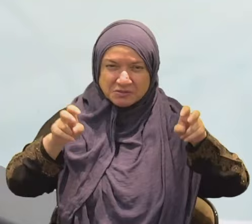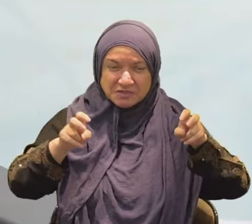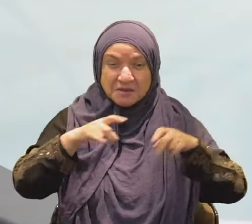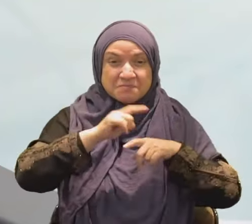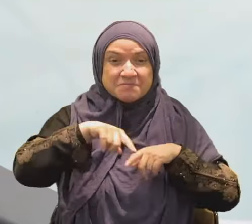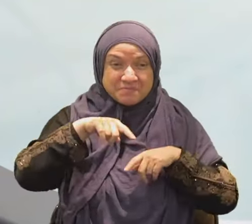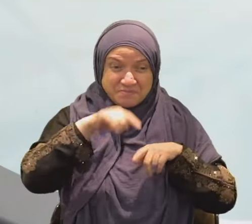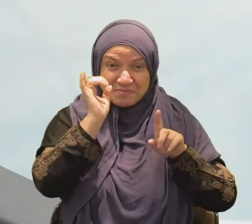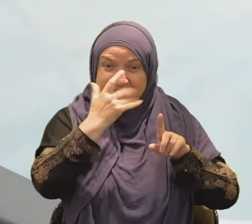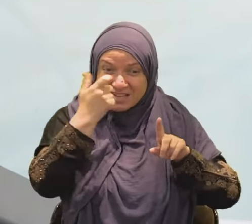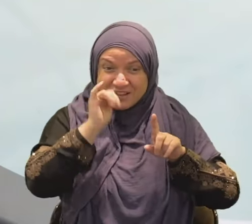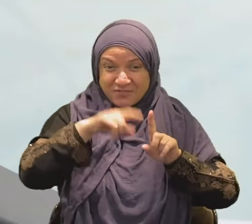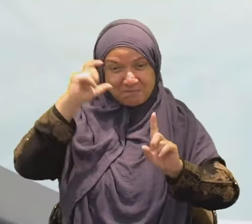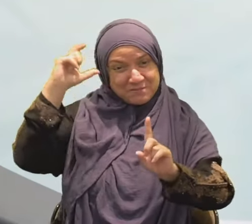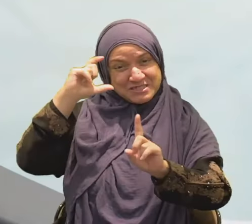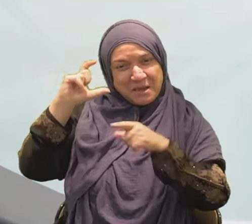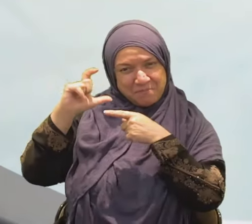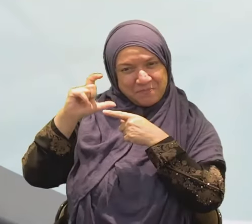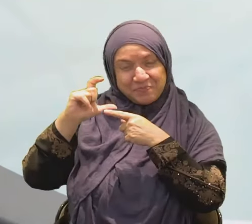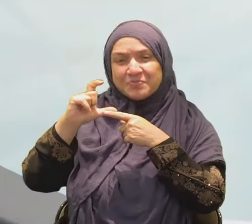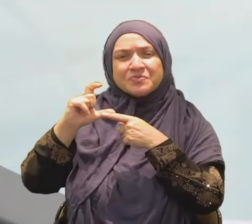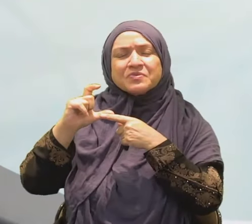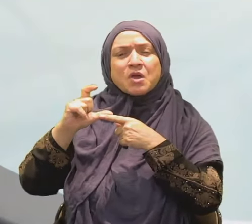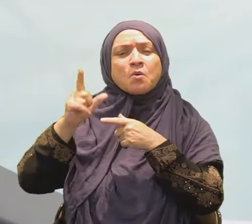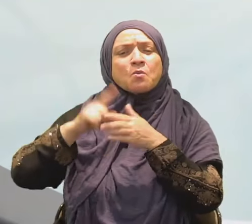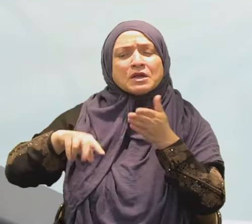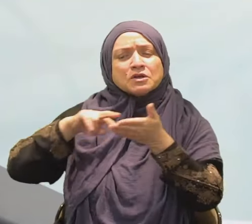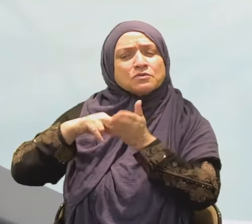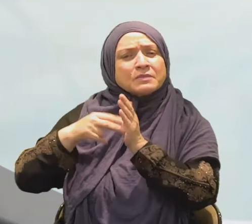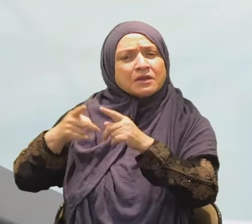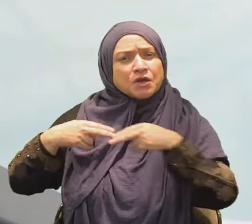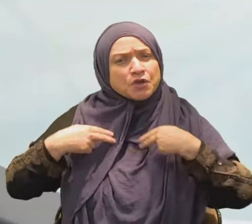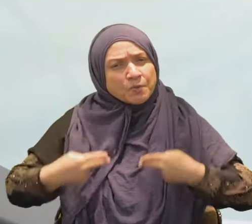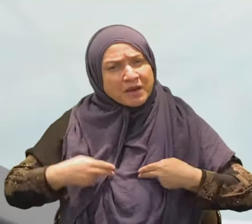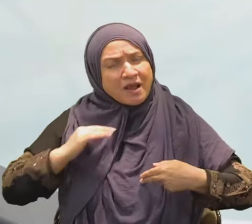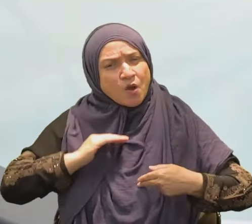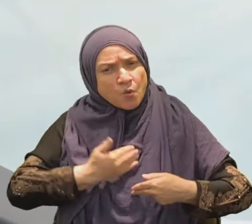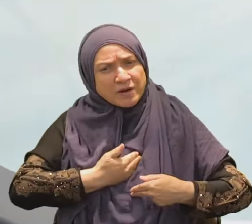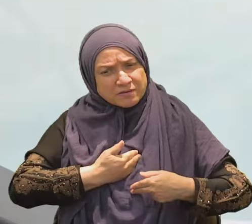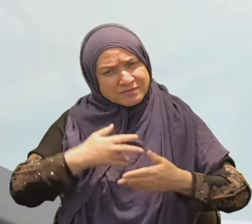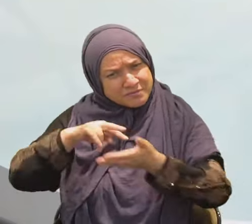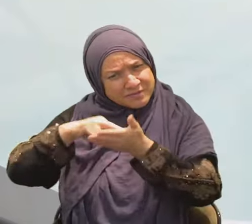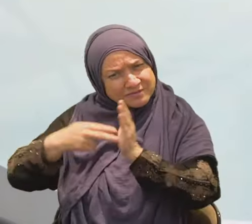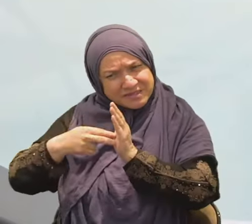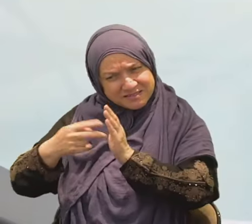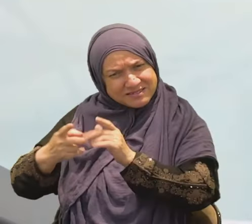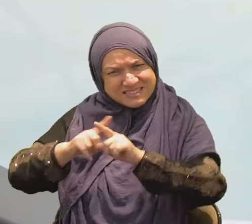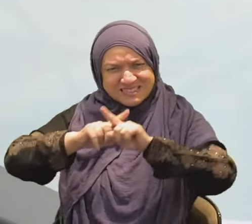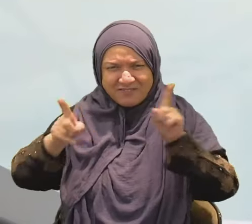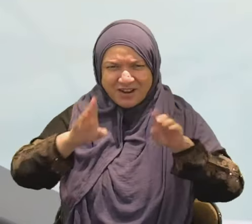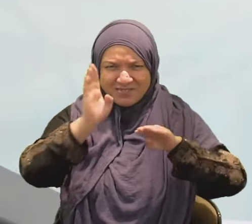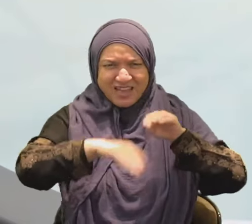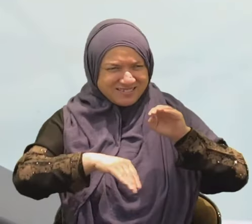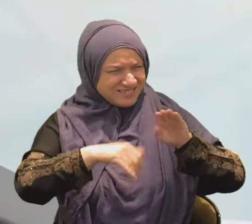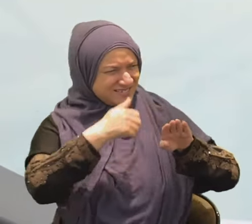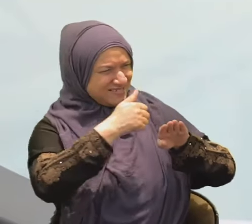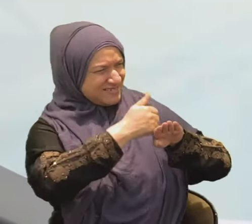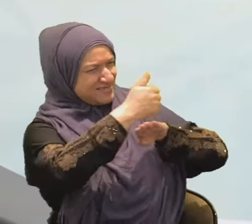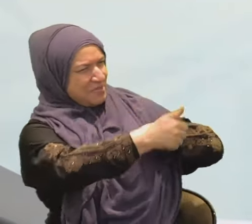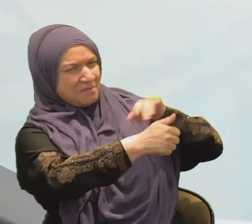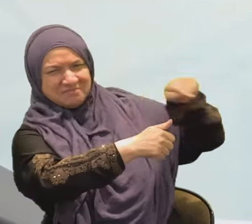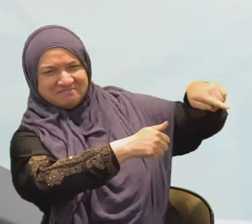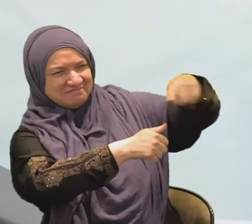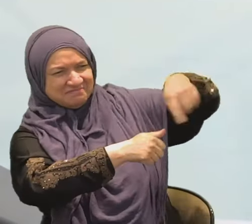they define human being. So, let's open Quran. Inshallah, in these two ayahs of Surah Al-Hashar, what I just recited,